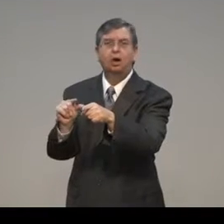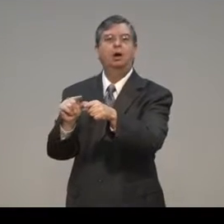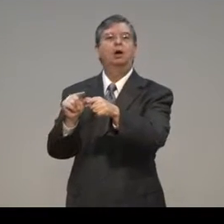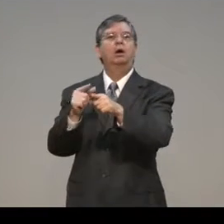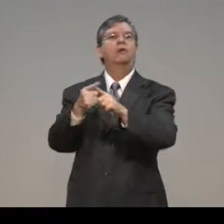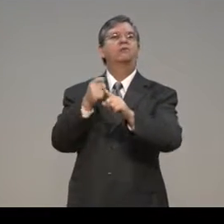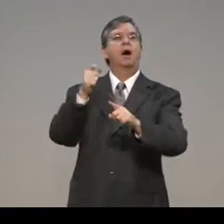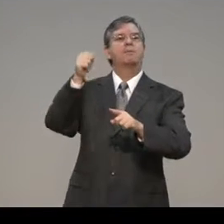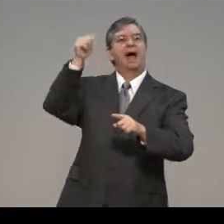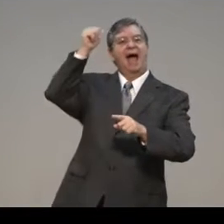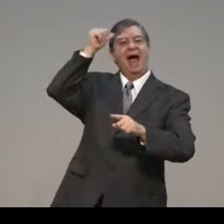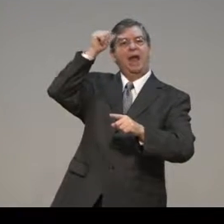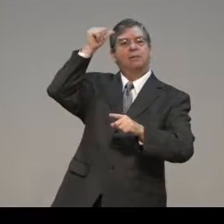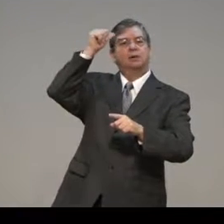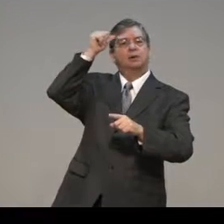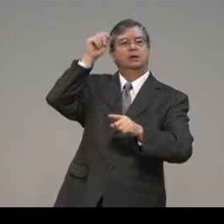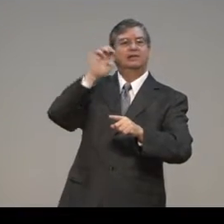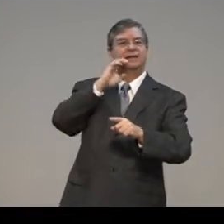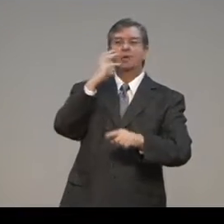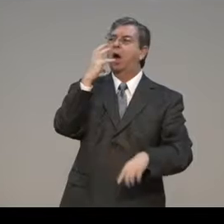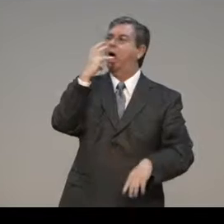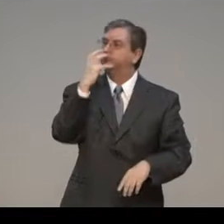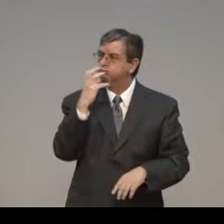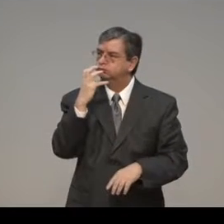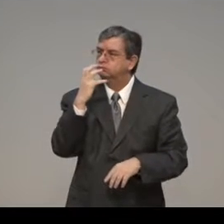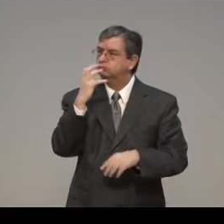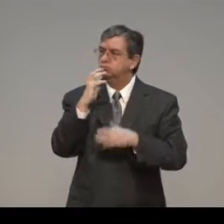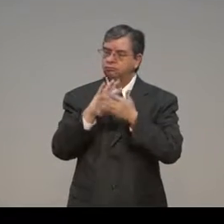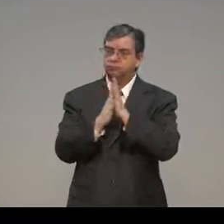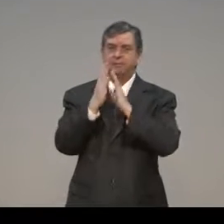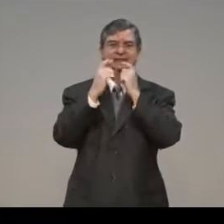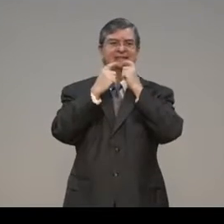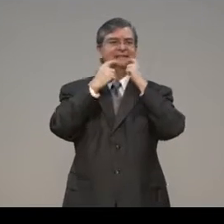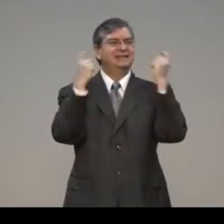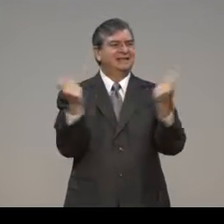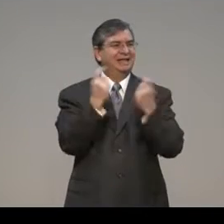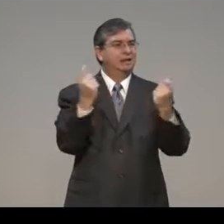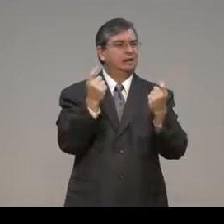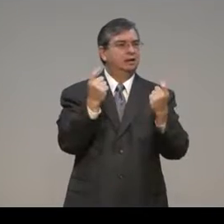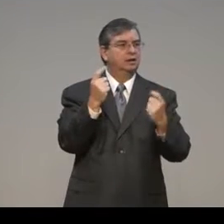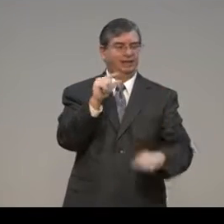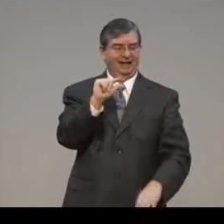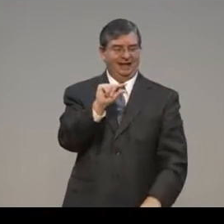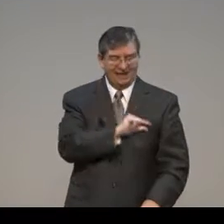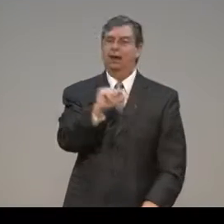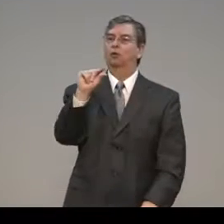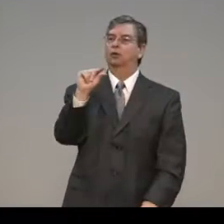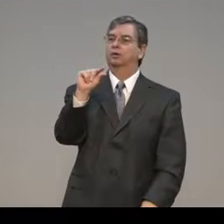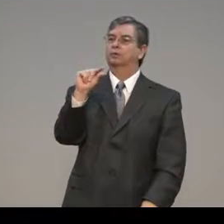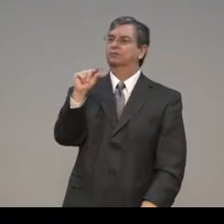And the Israelites, just as we do, we have a